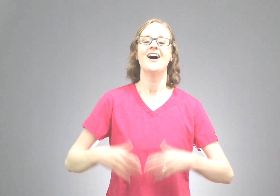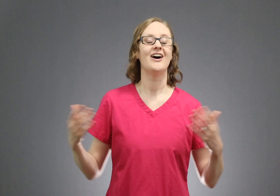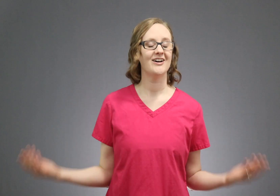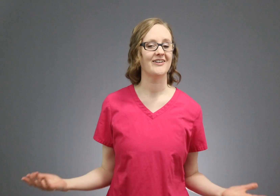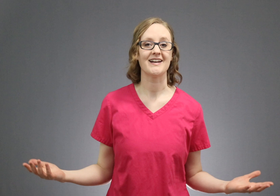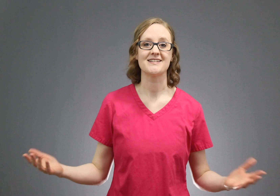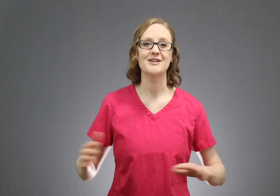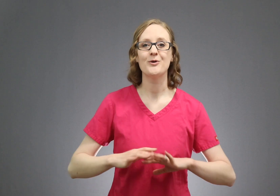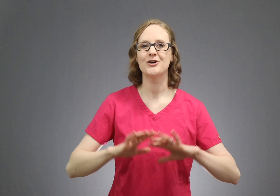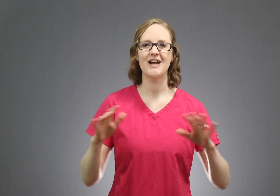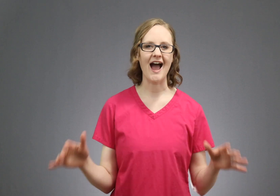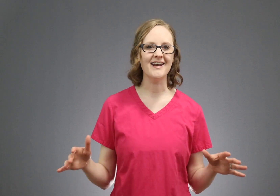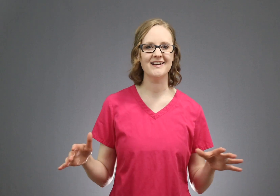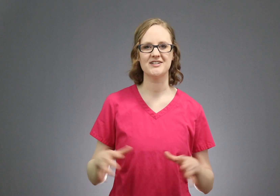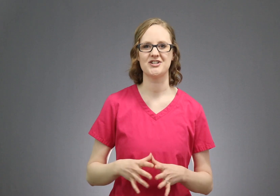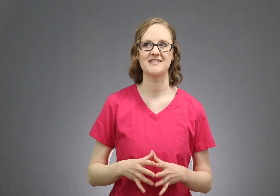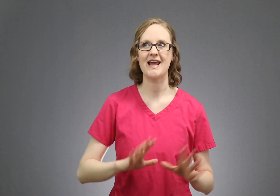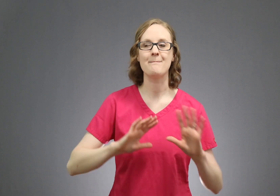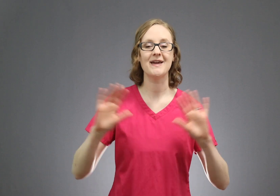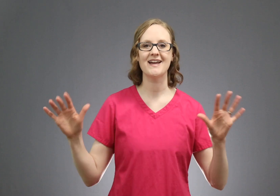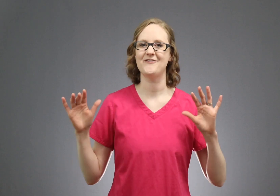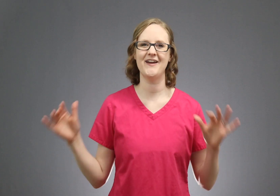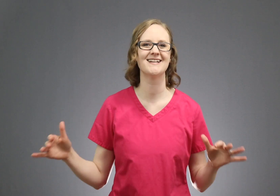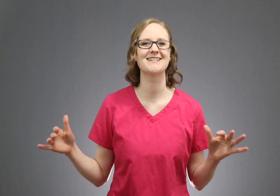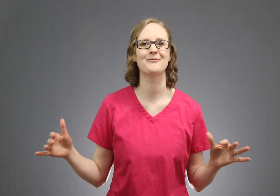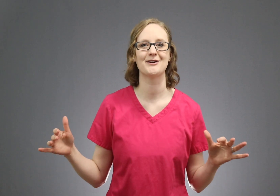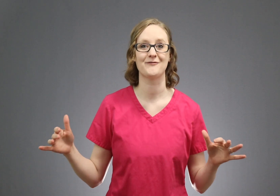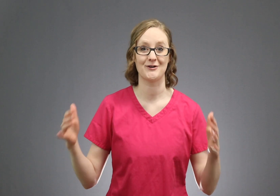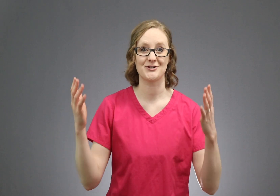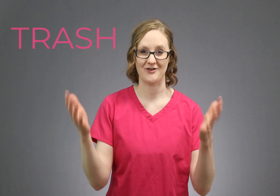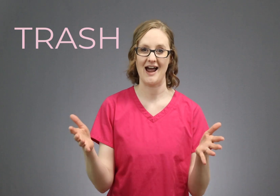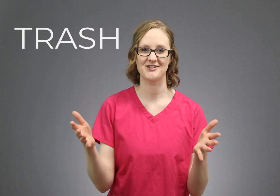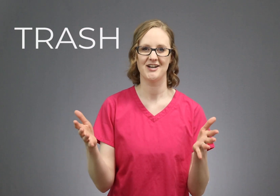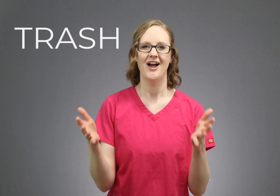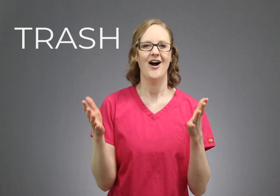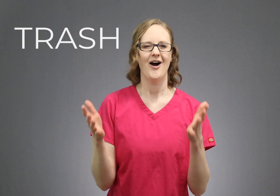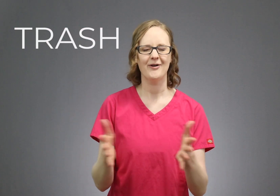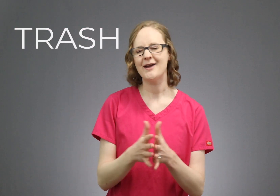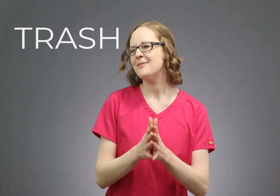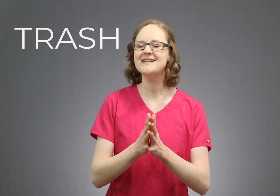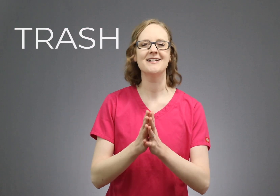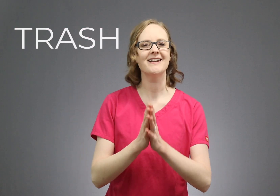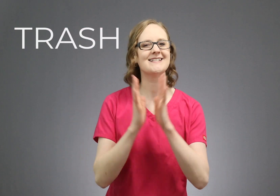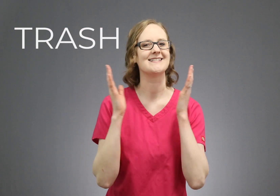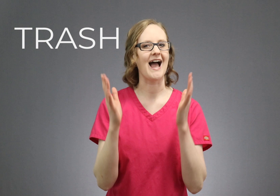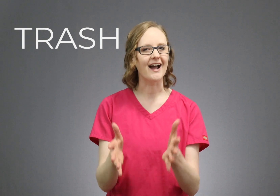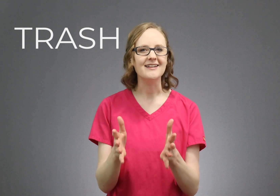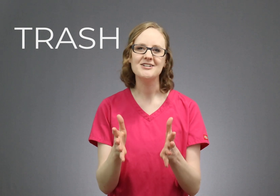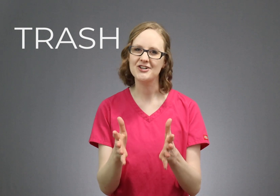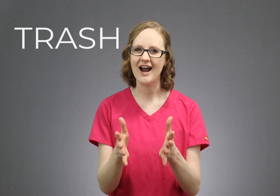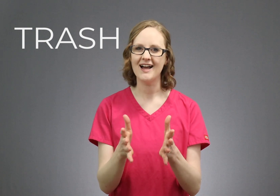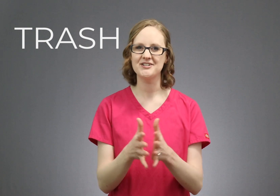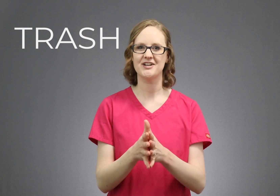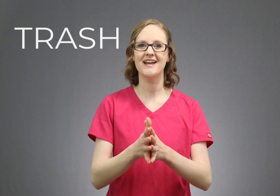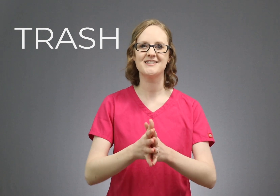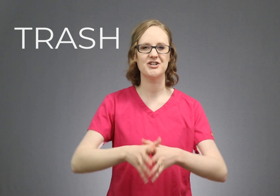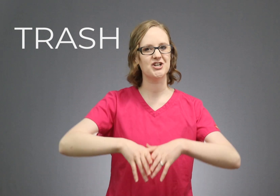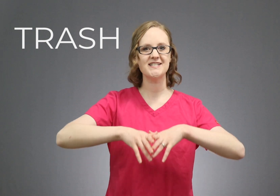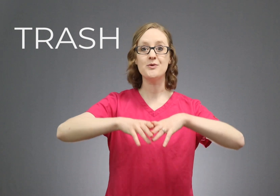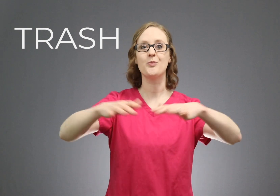Alrighty, so creatinine is just a big fancy word for trash. Okay, but it's not exactly trash, it's just a